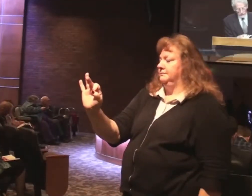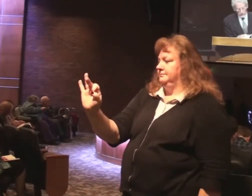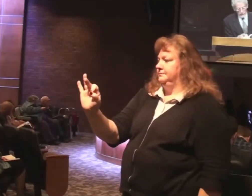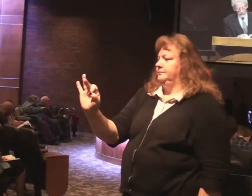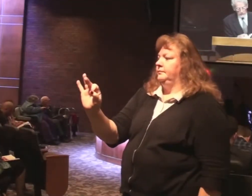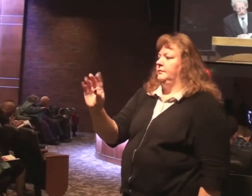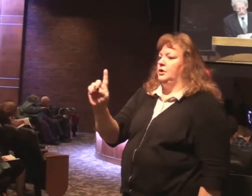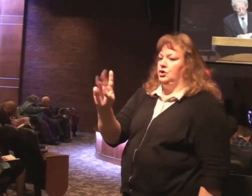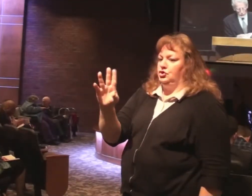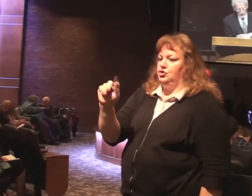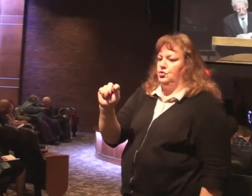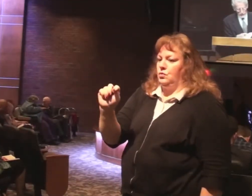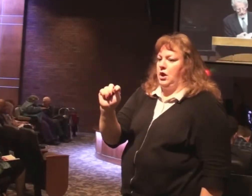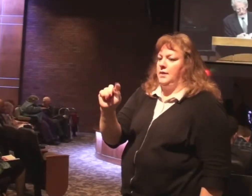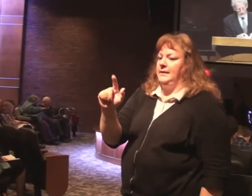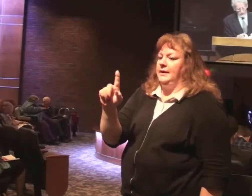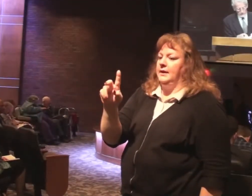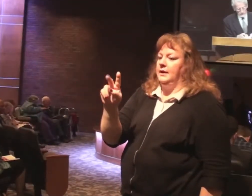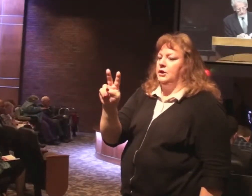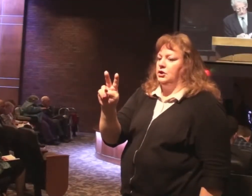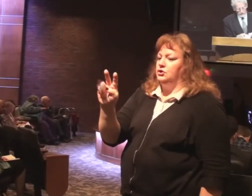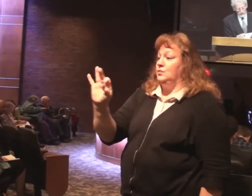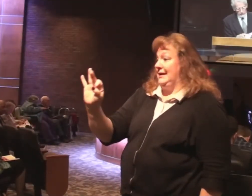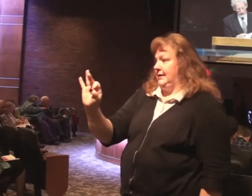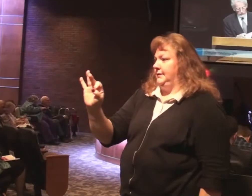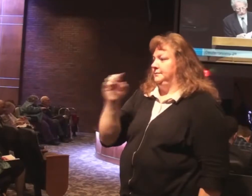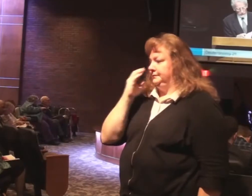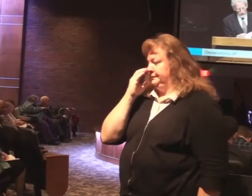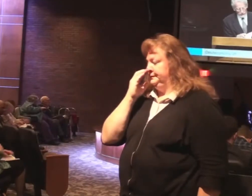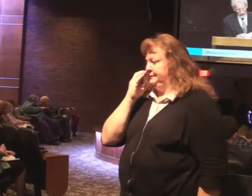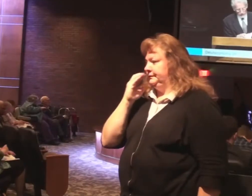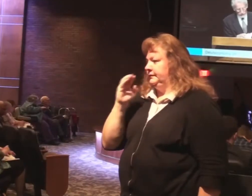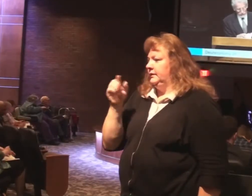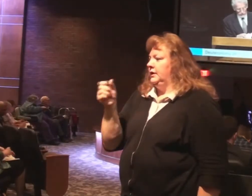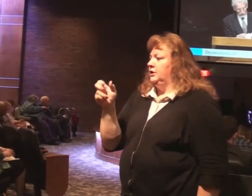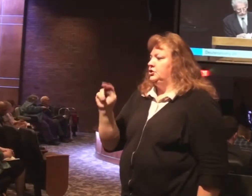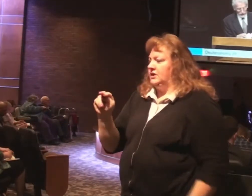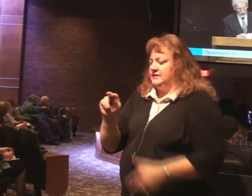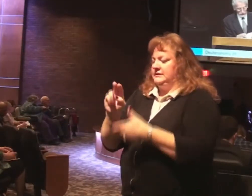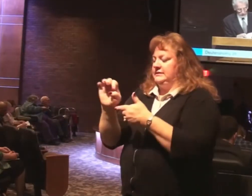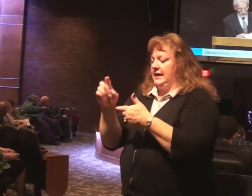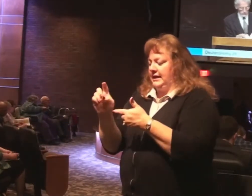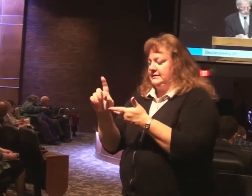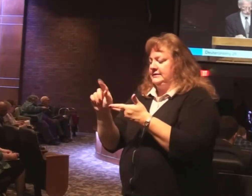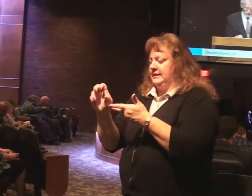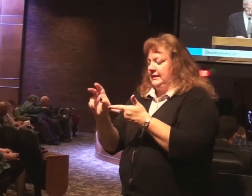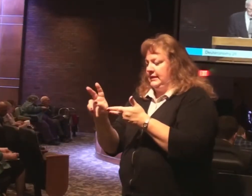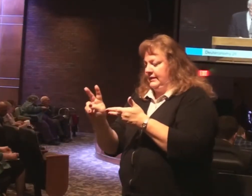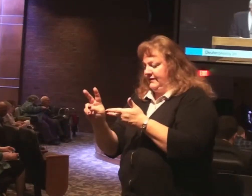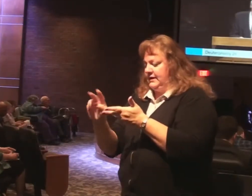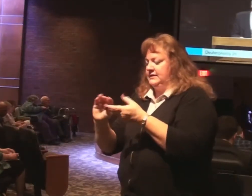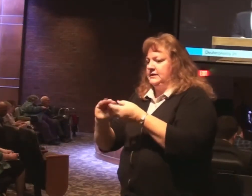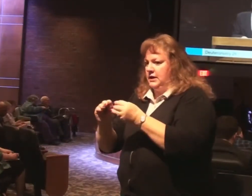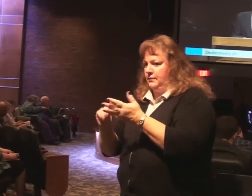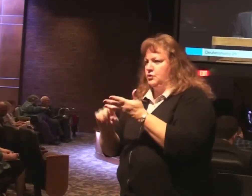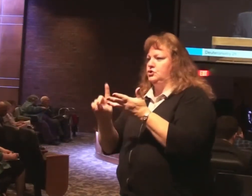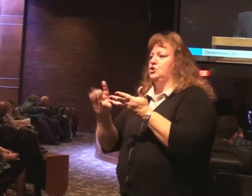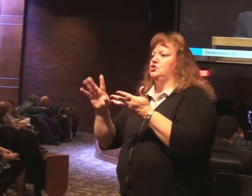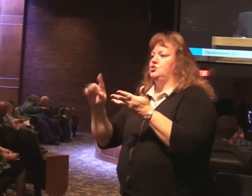Deuteronomy chapter 29. Genesis. Exodus. Leviticus. Numbers. Deuteronomy. The fifth book.